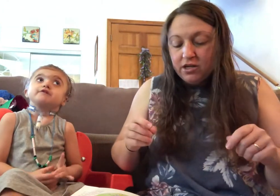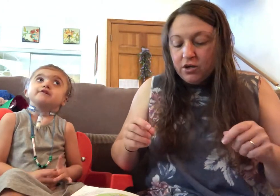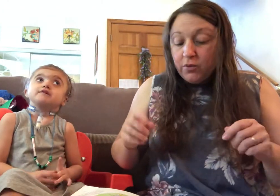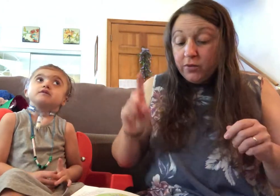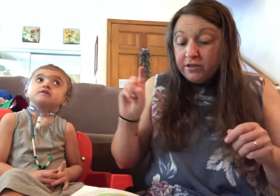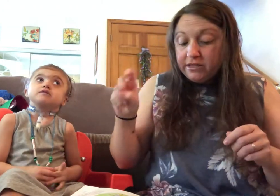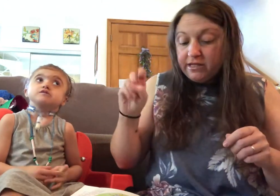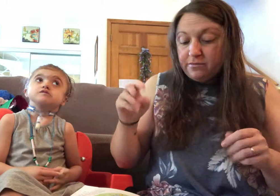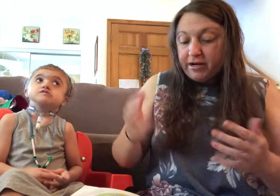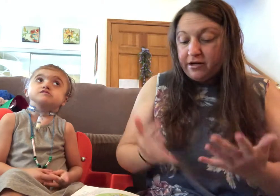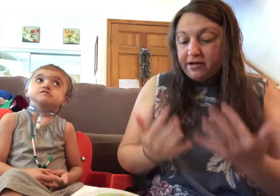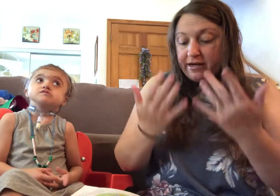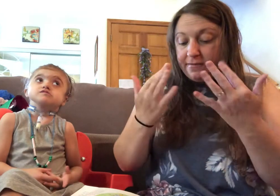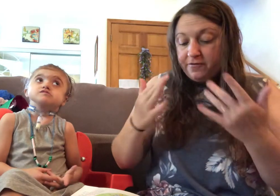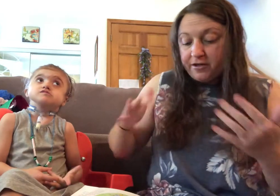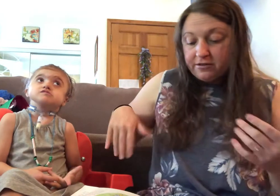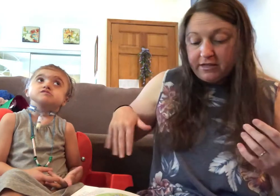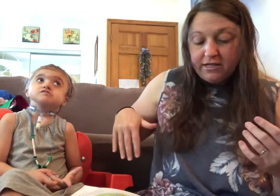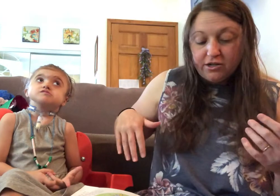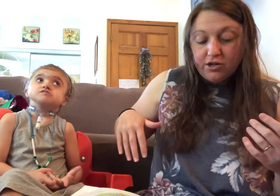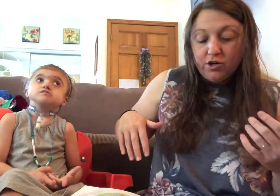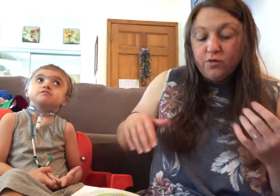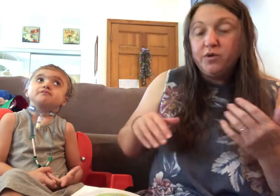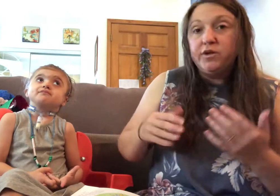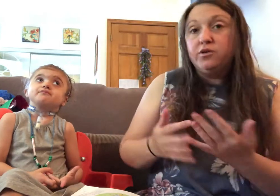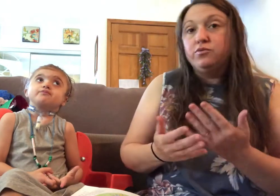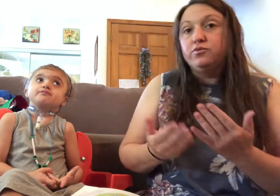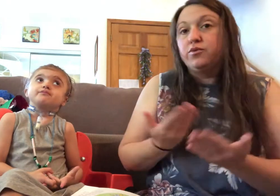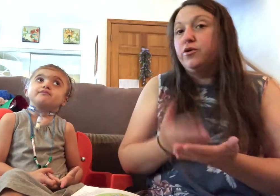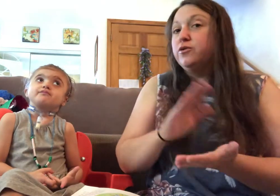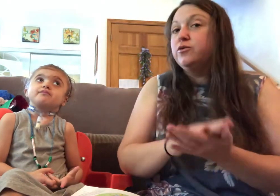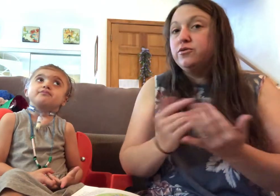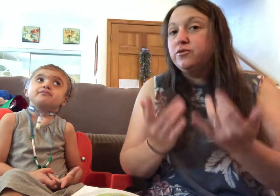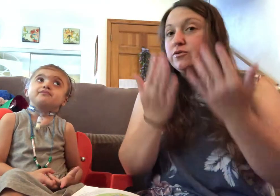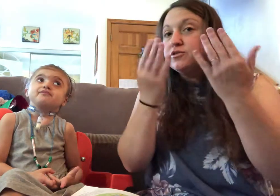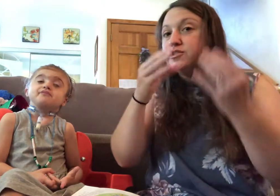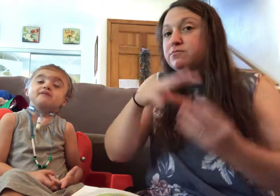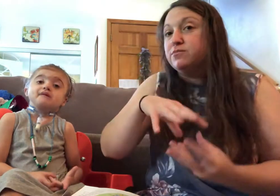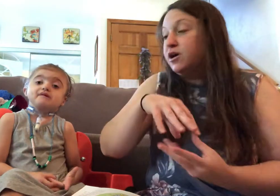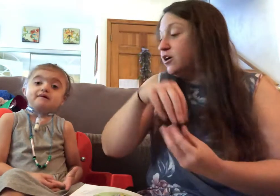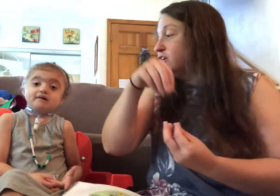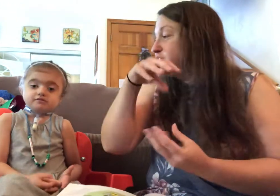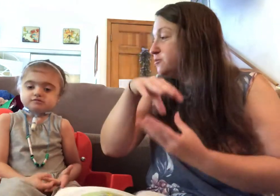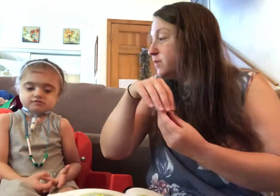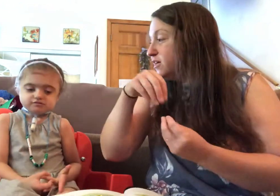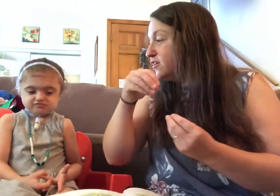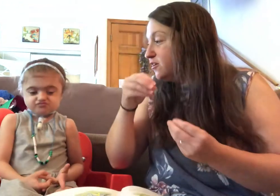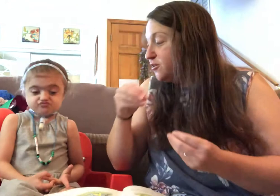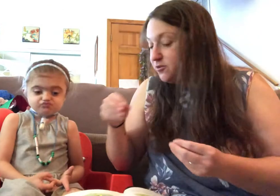We'll need it by our campfire later when we roast marshmallows.